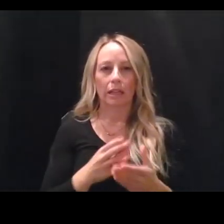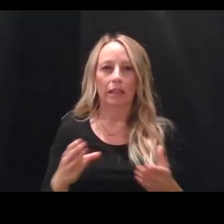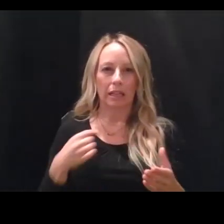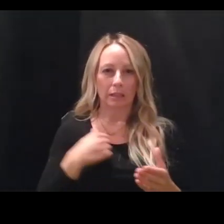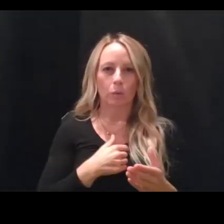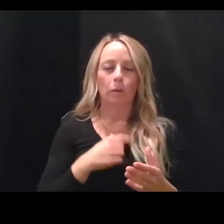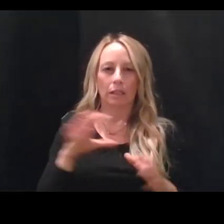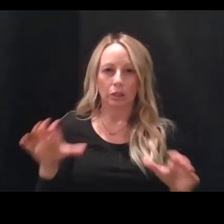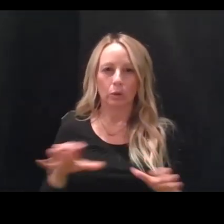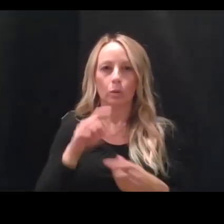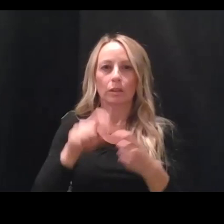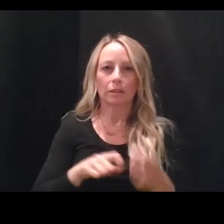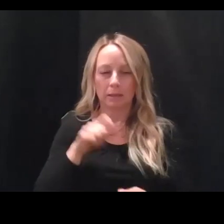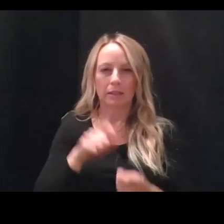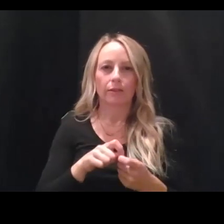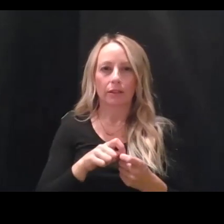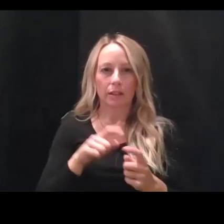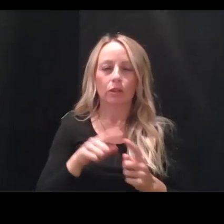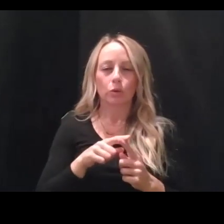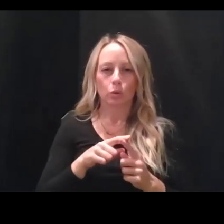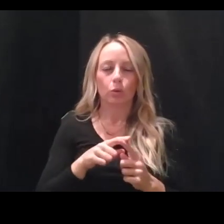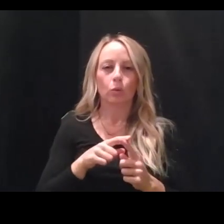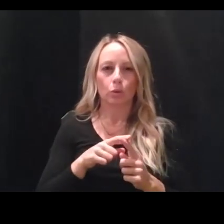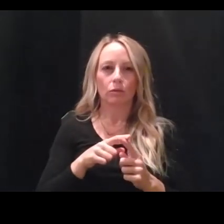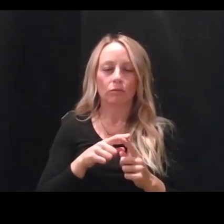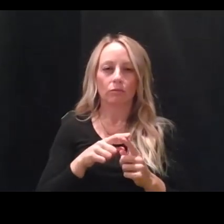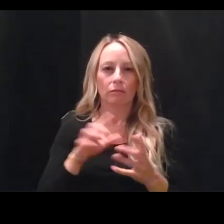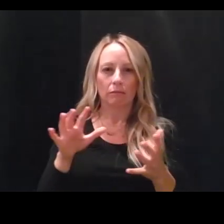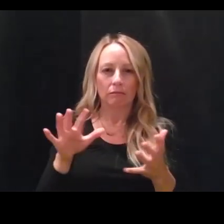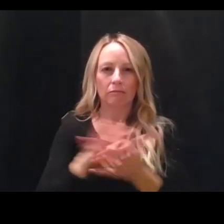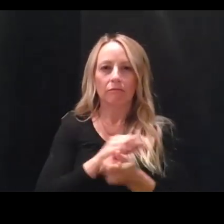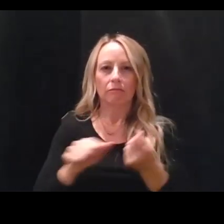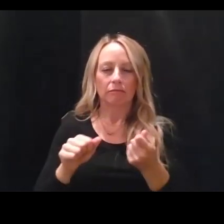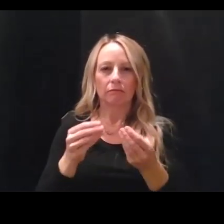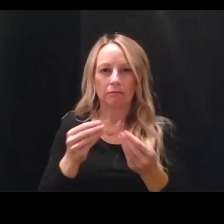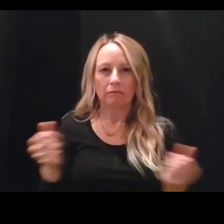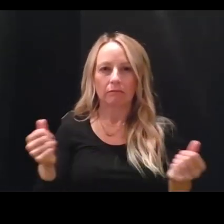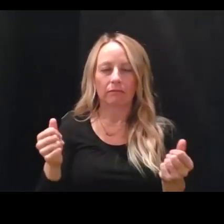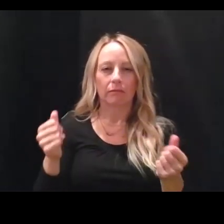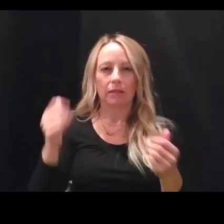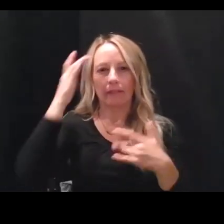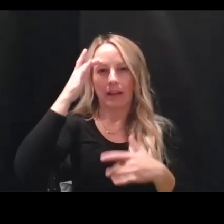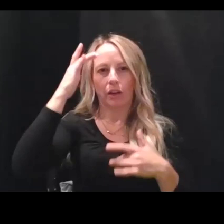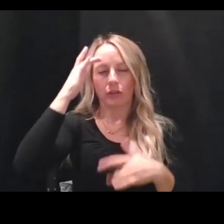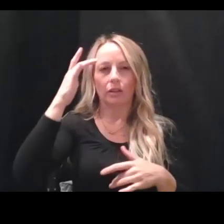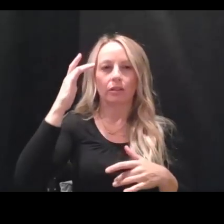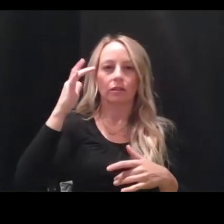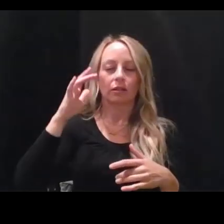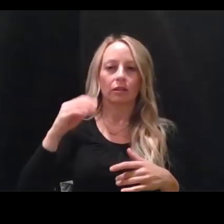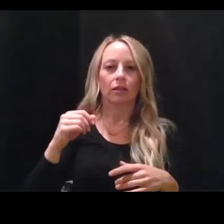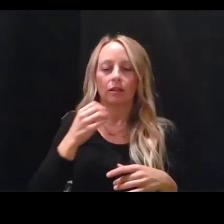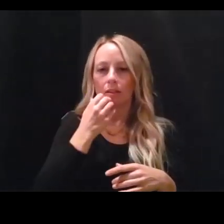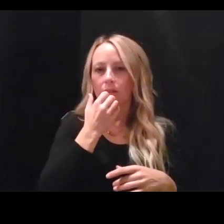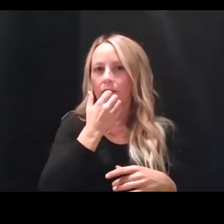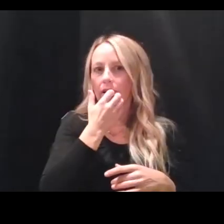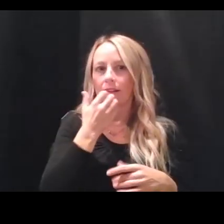specifically to attack the virus. Uh, things like the antiviral drug Remdesivir, things